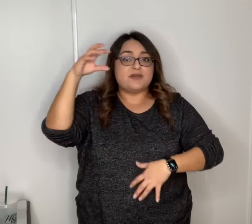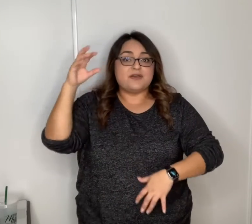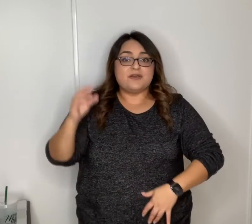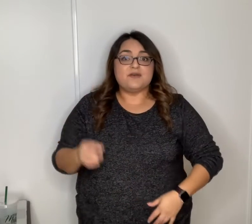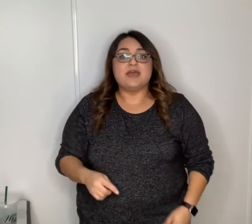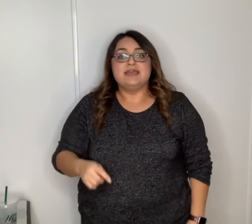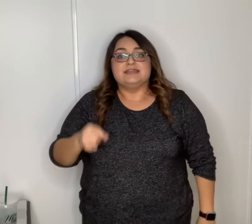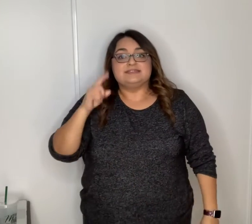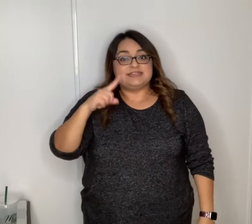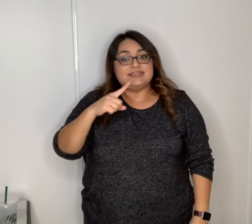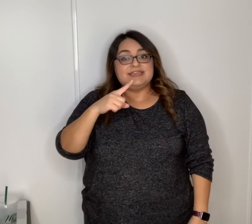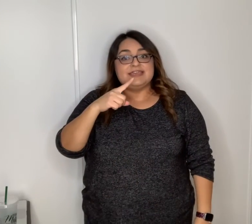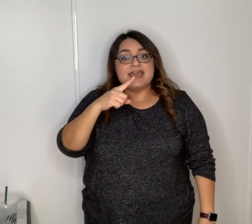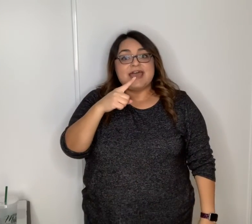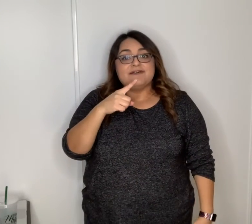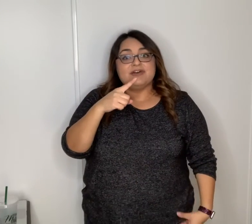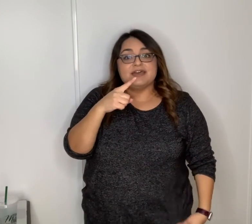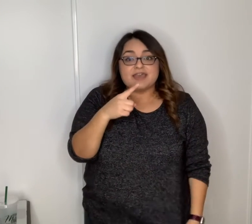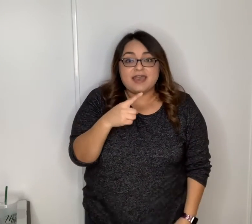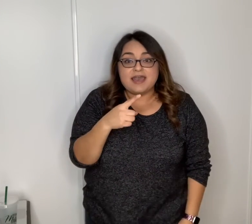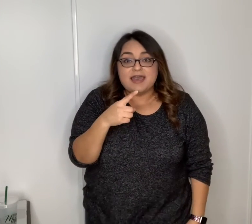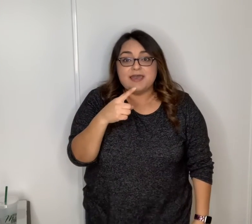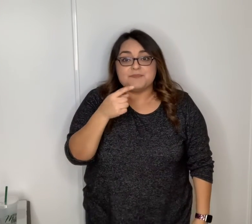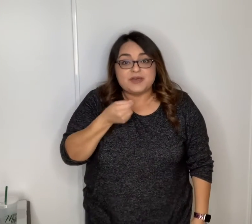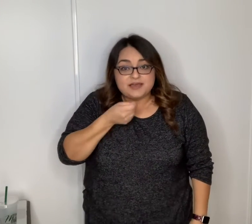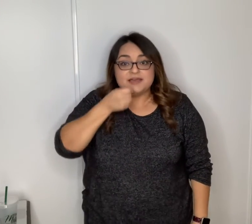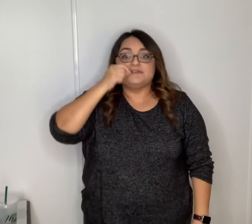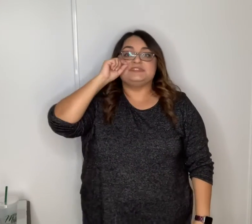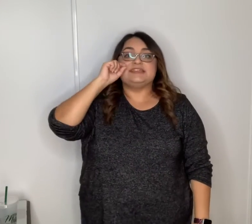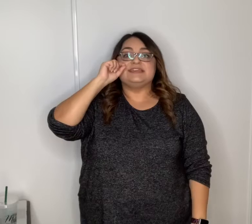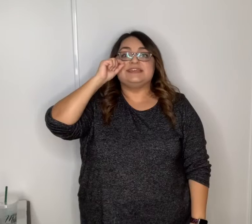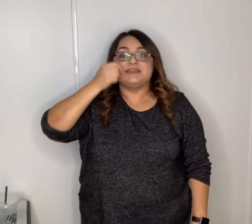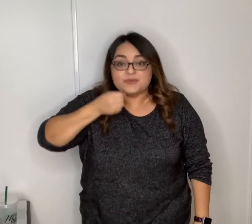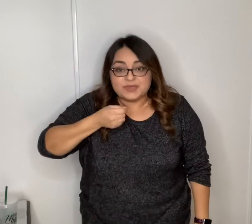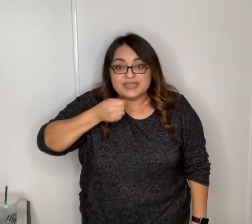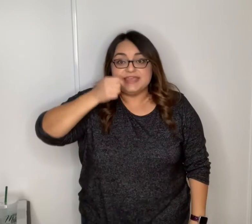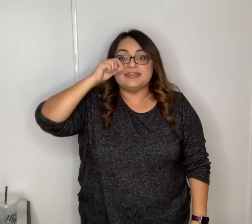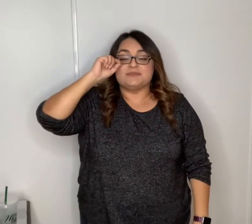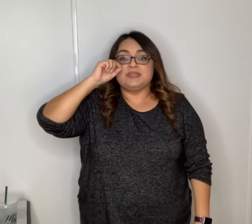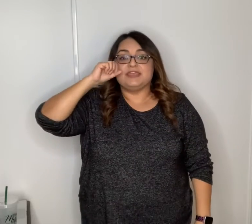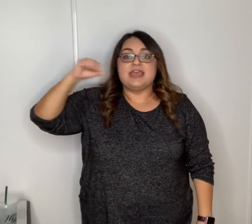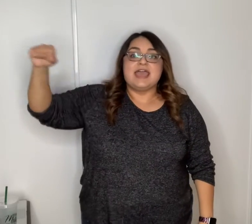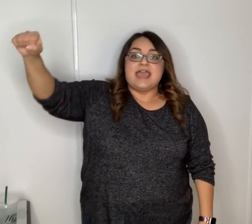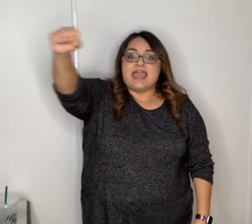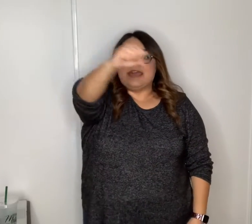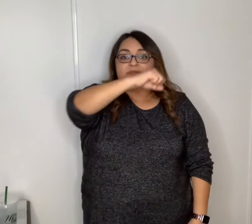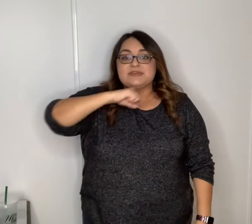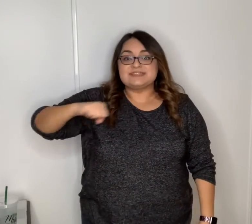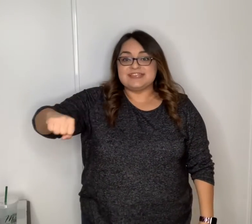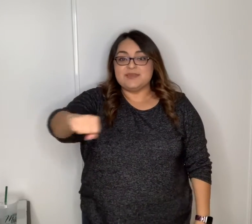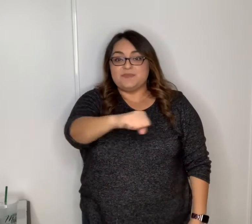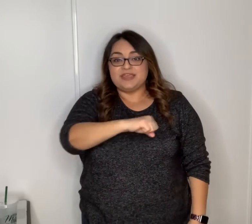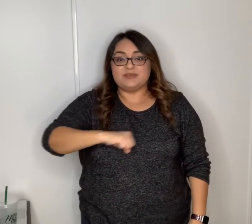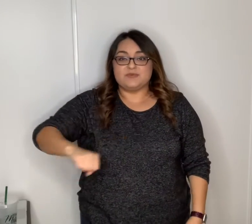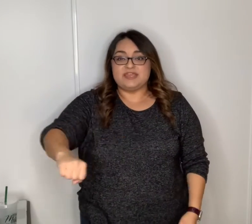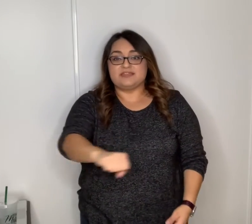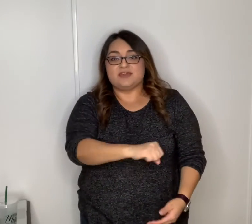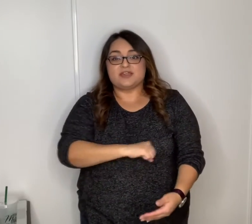tea have a cup of tea with me and we'll sip it with our